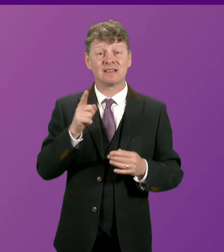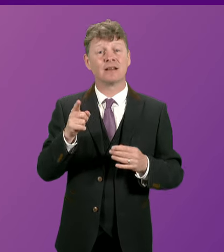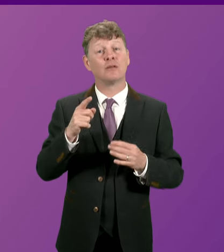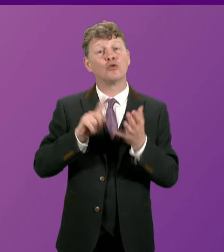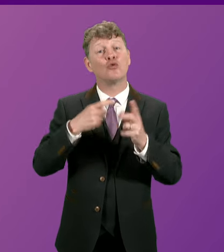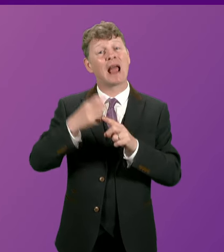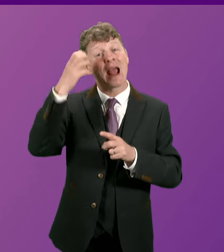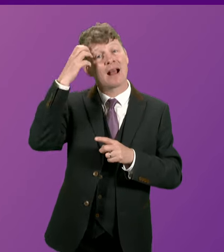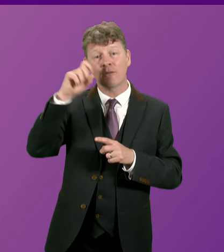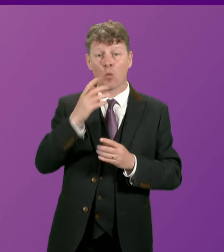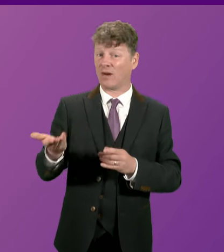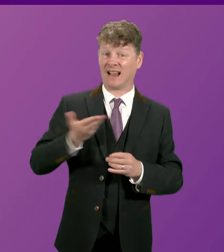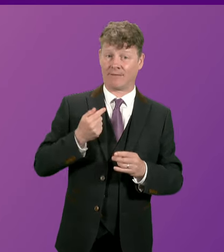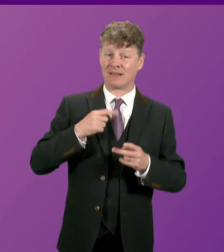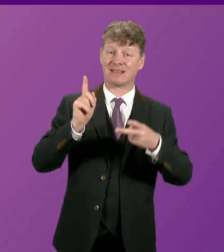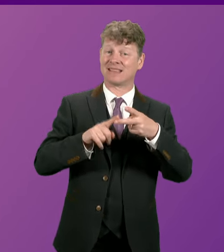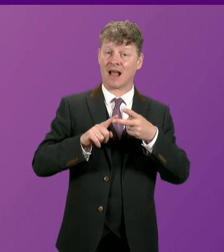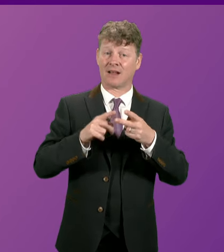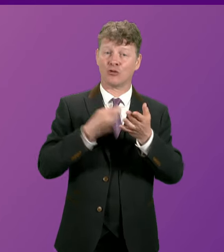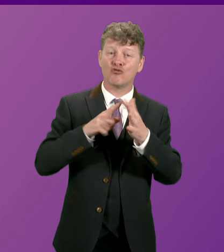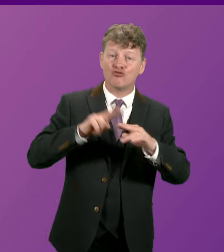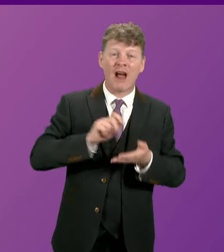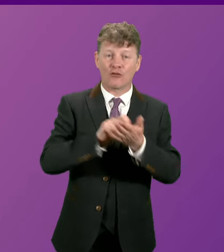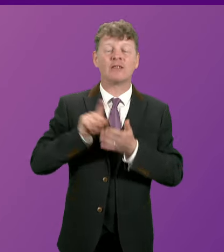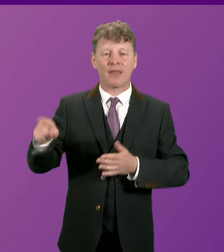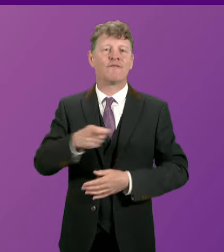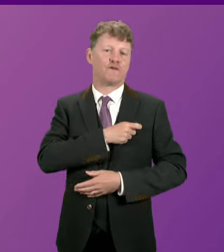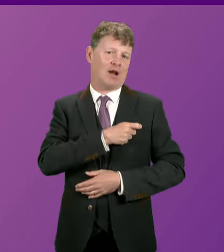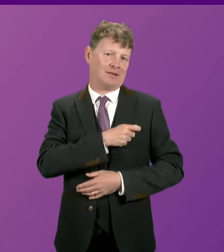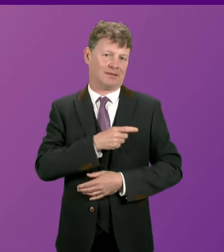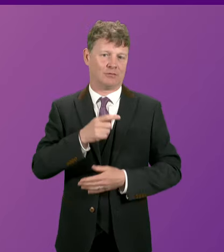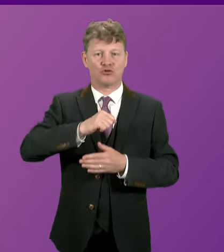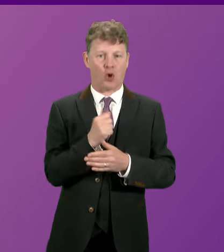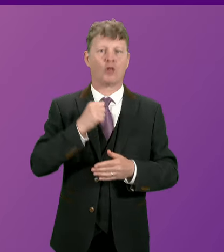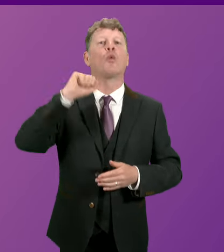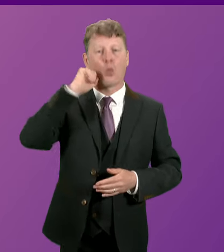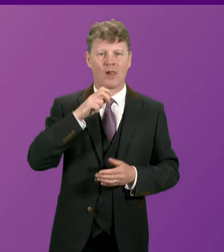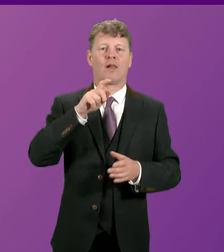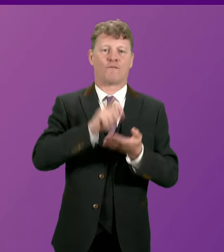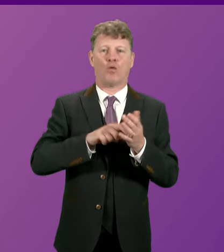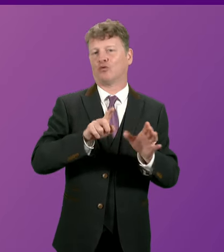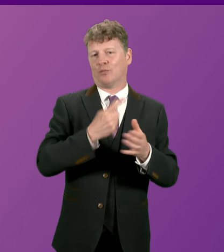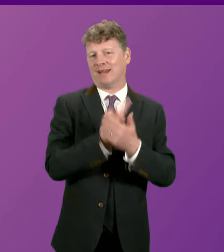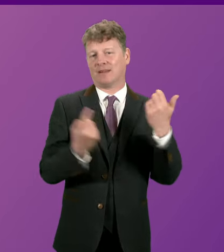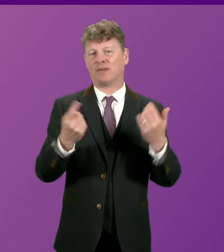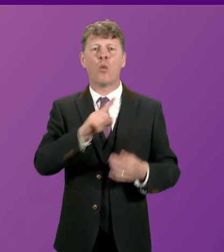is because they fear the verdict, Presiding Officer. And why do we need independence? We need independence